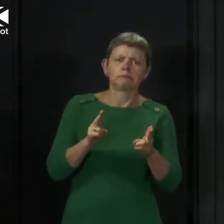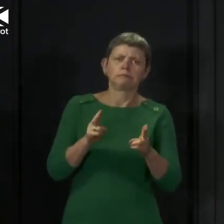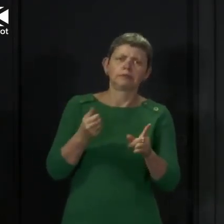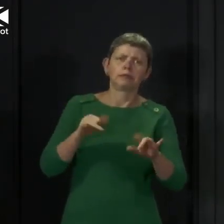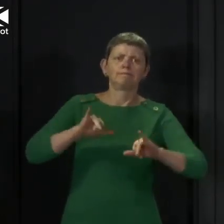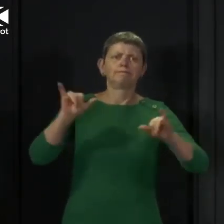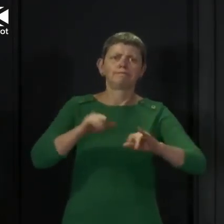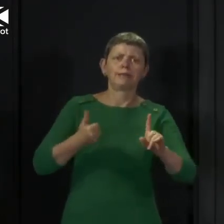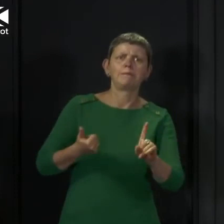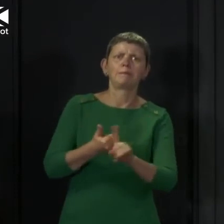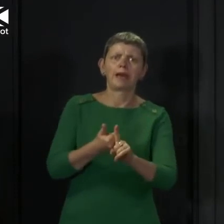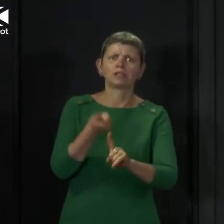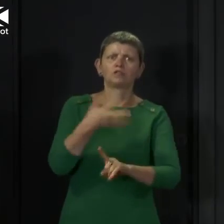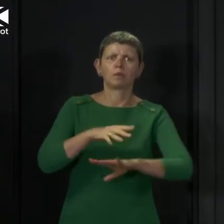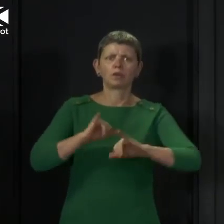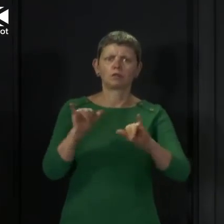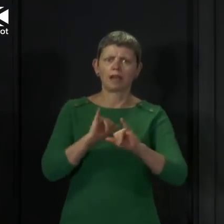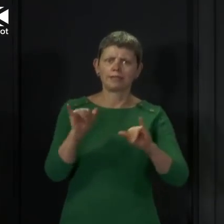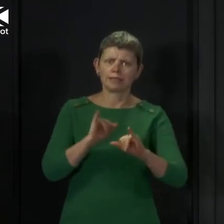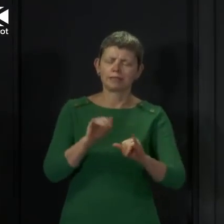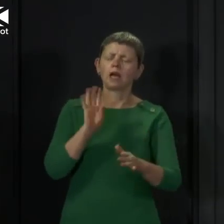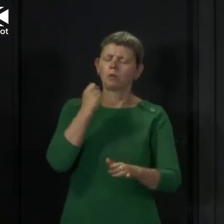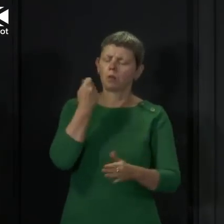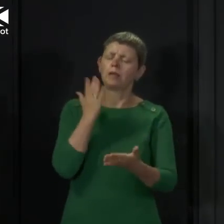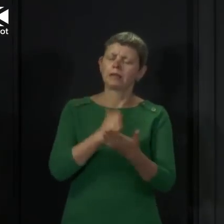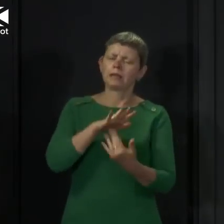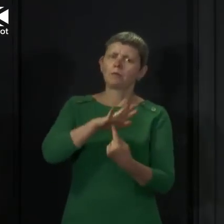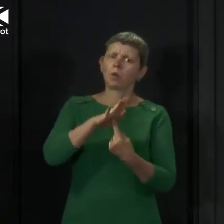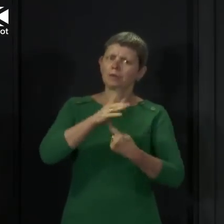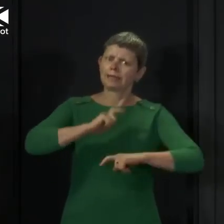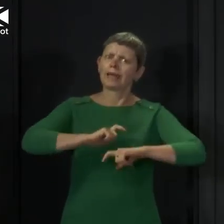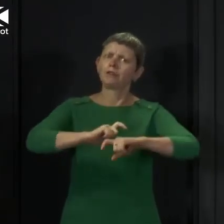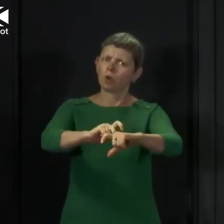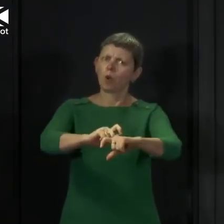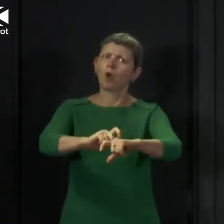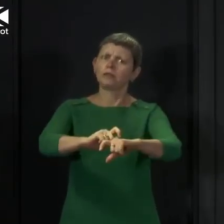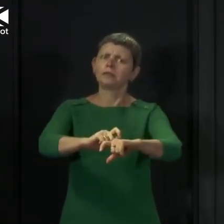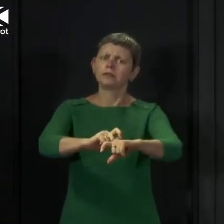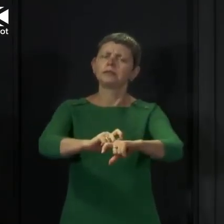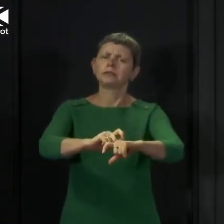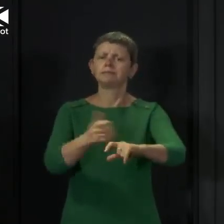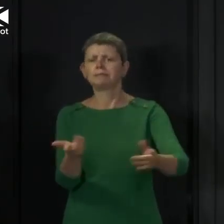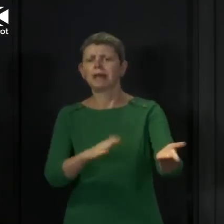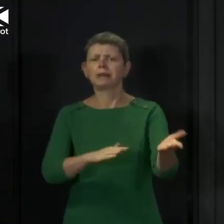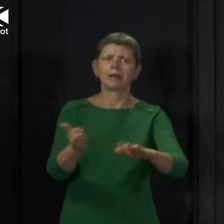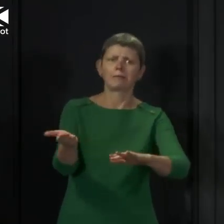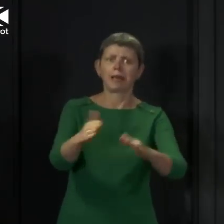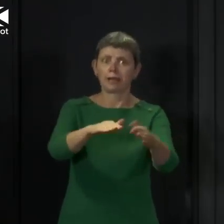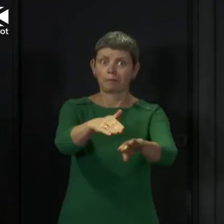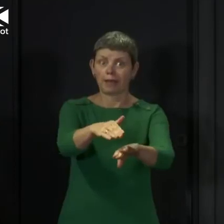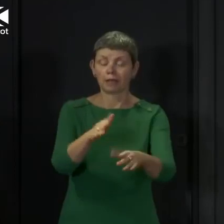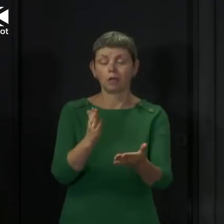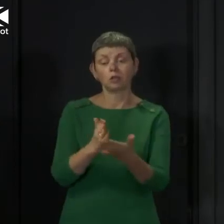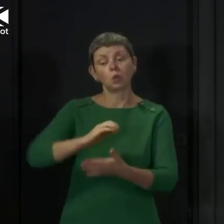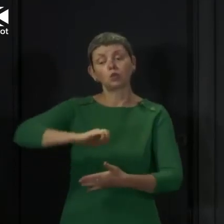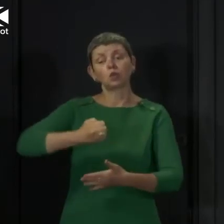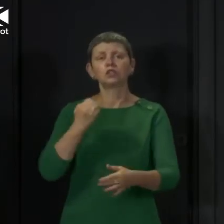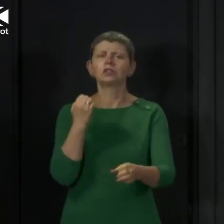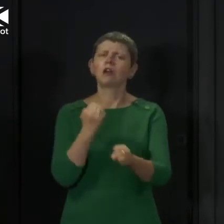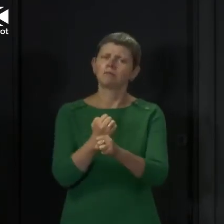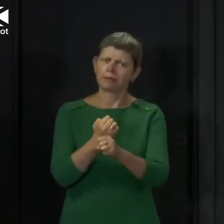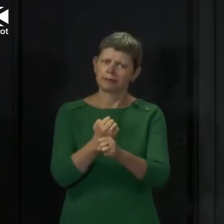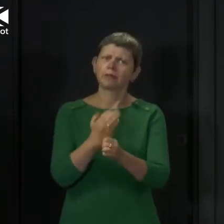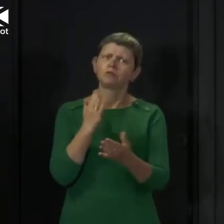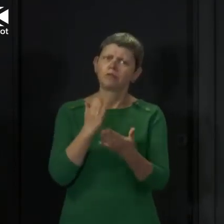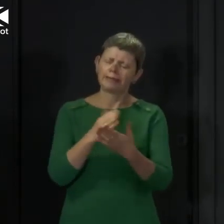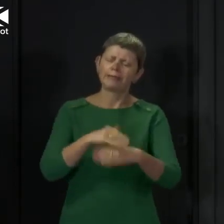vital as our businesses seek to rebuild. And I want to, again today, give an assurance that the Scottish Government is determined to do